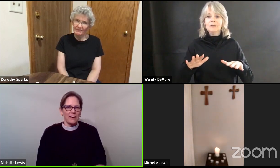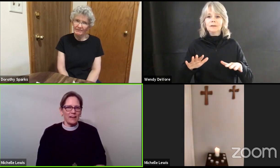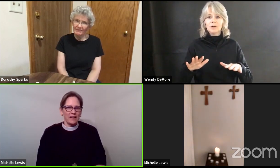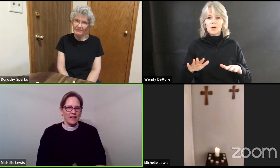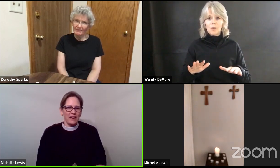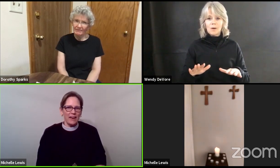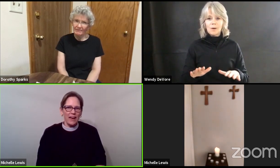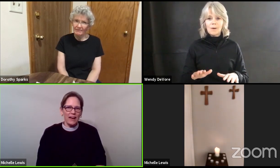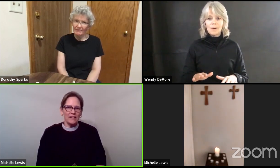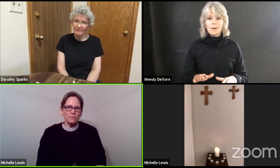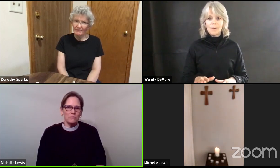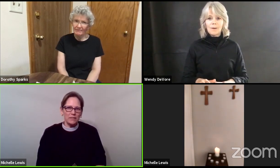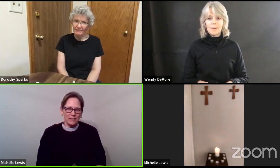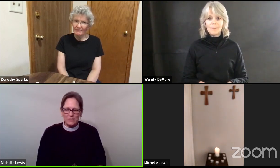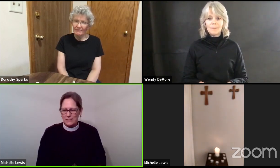at peace